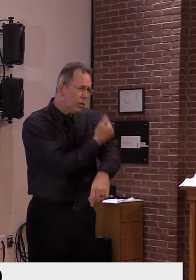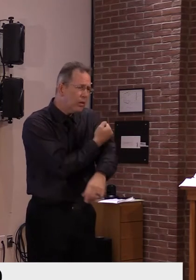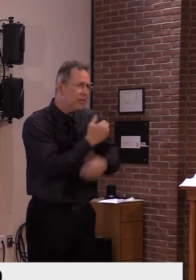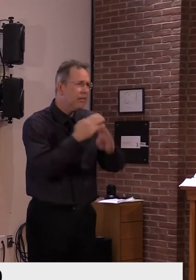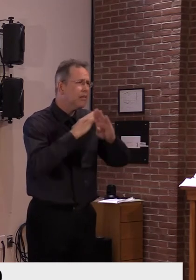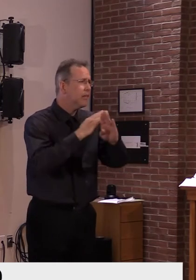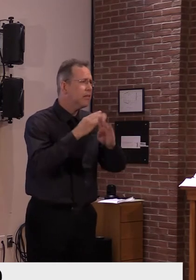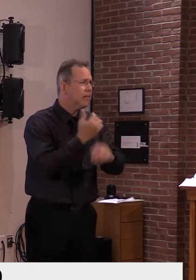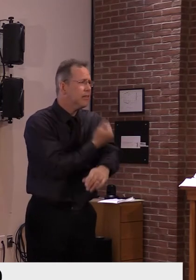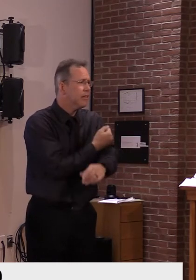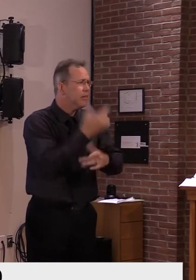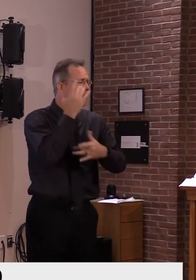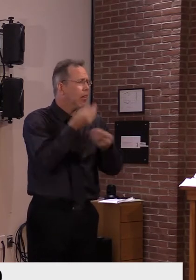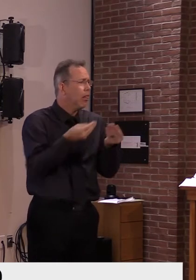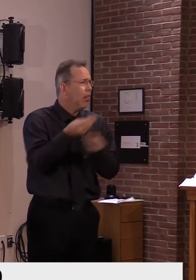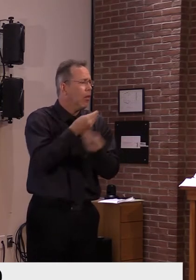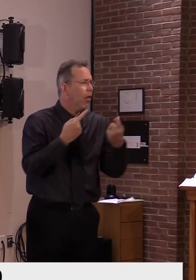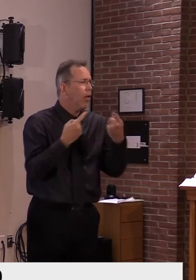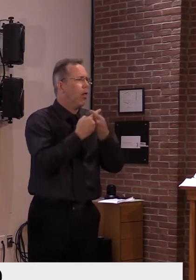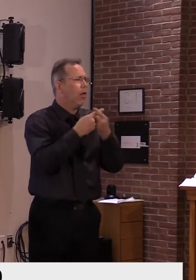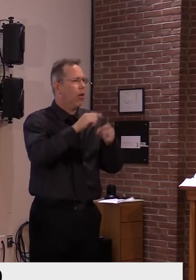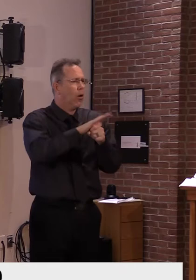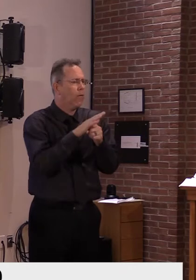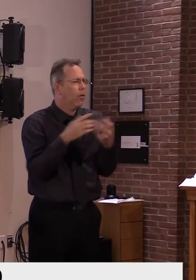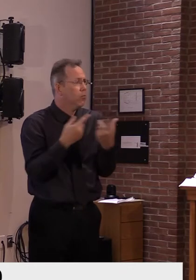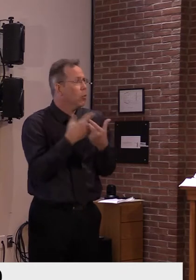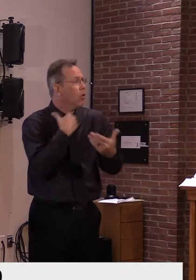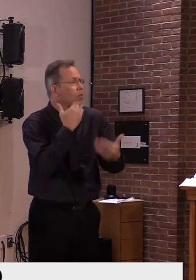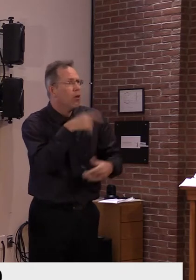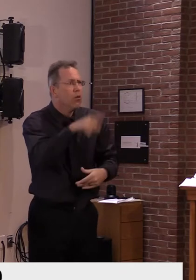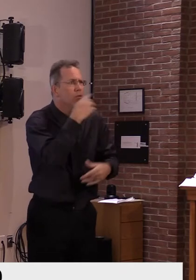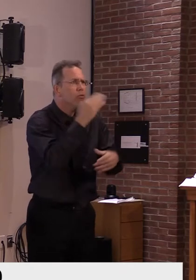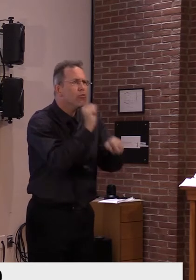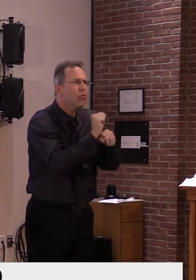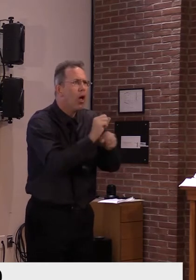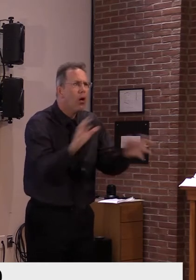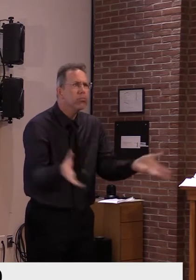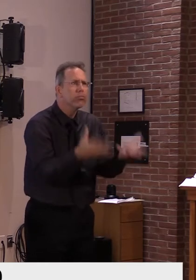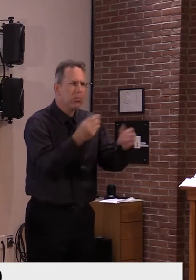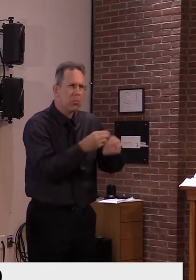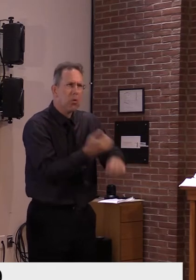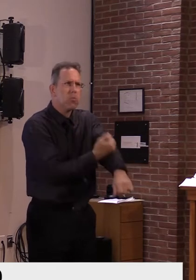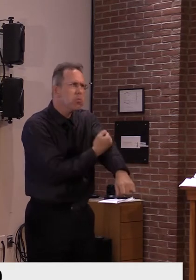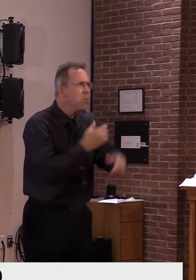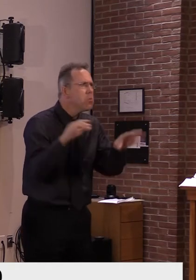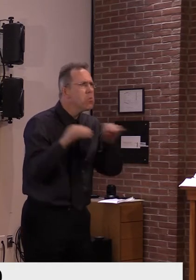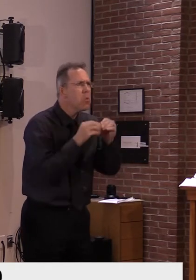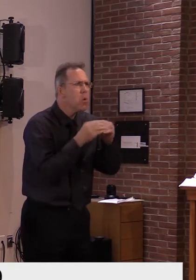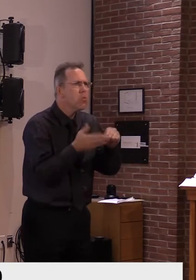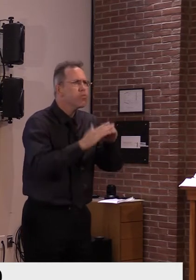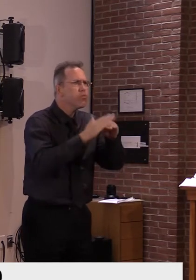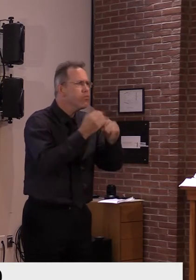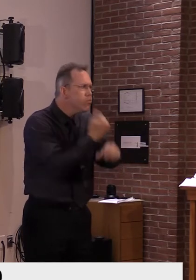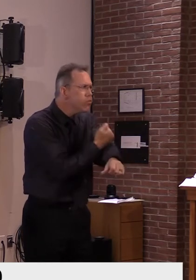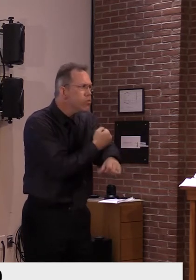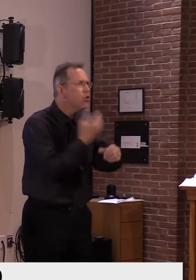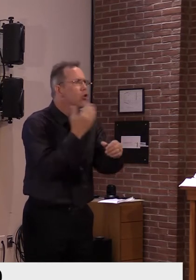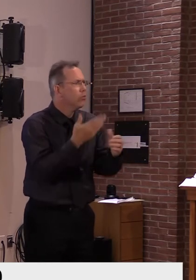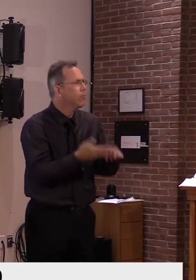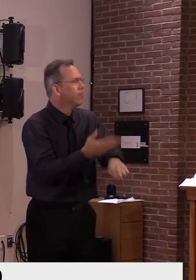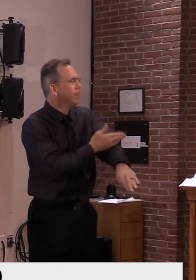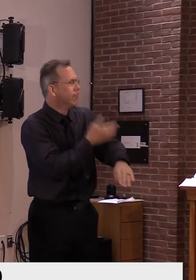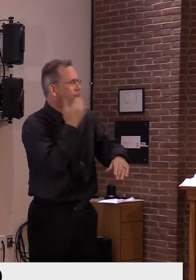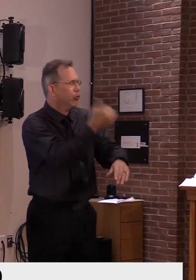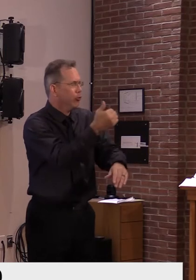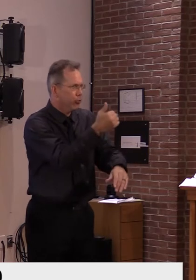Vermonters are ahead of where they were this time last year by about 13%. So that's really good news. And again, this is important to make sure